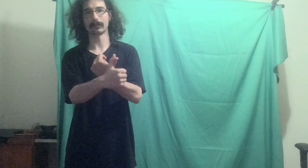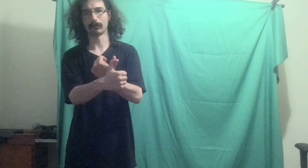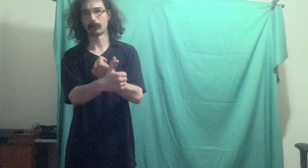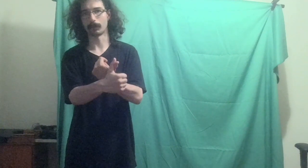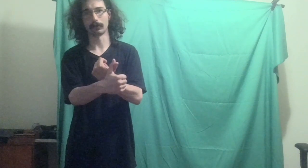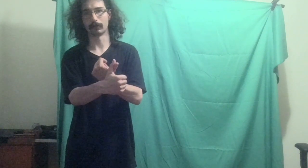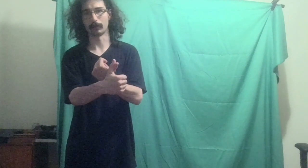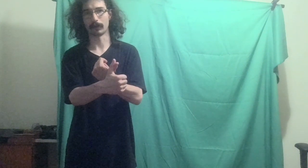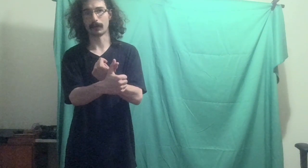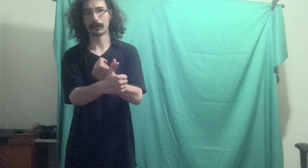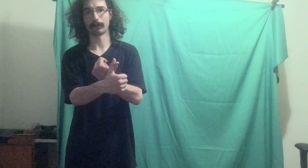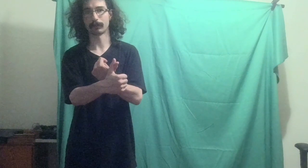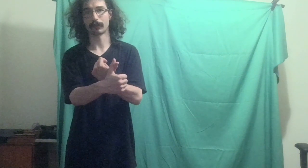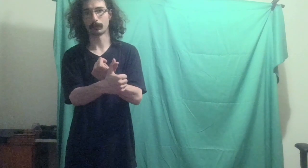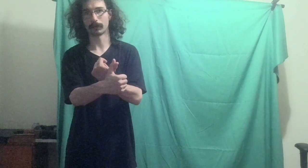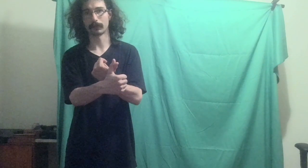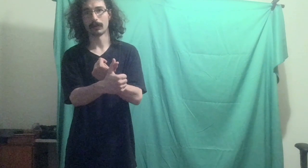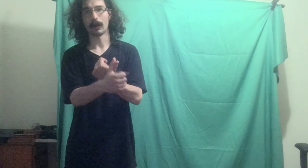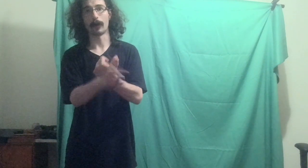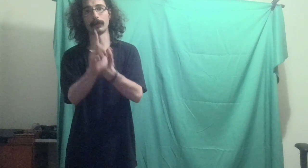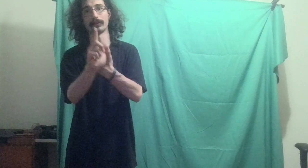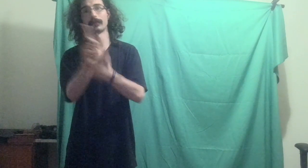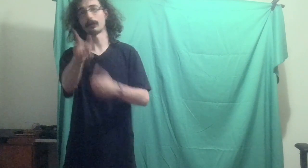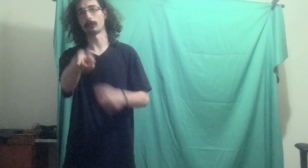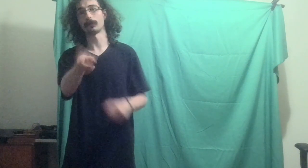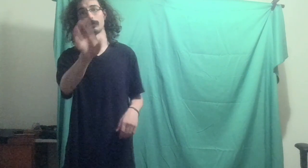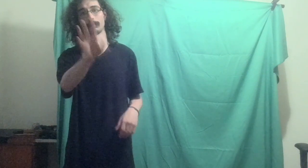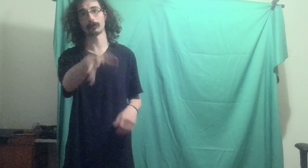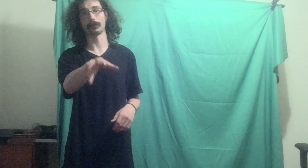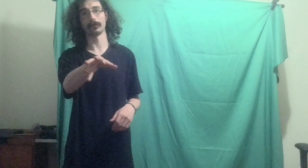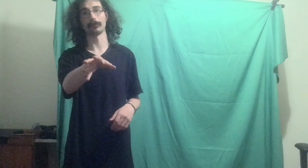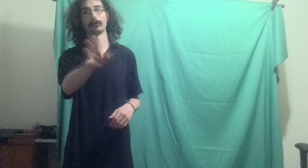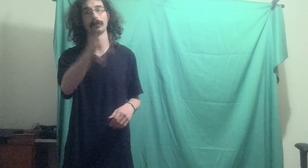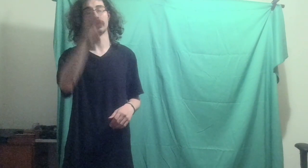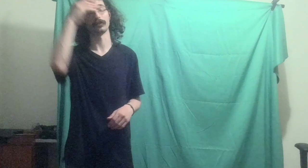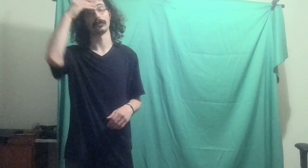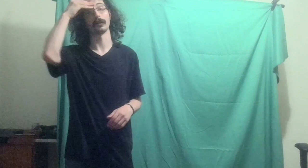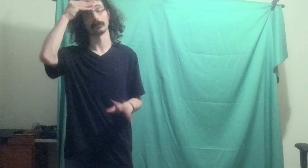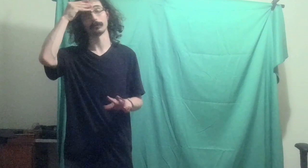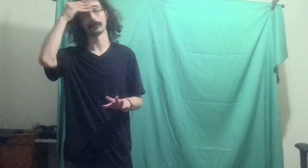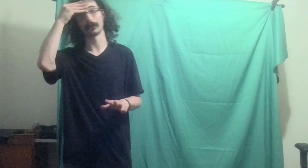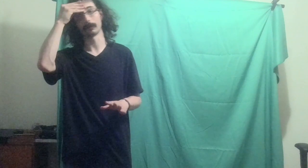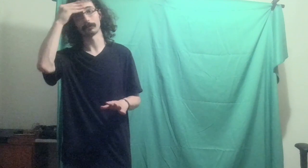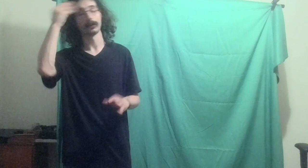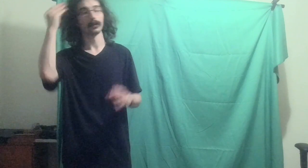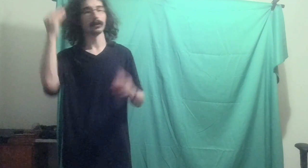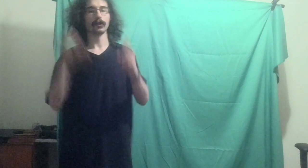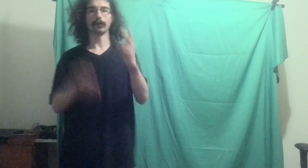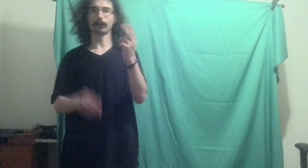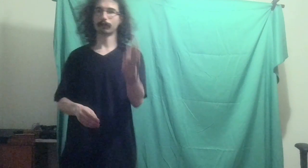somebody to subscribe. I never said the word. Although I did say the word subscription a few times because I almost messed up. Year 2,